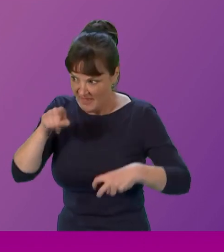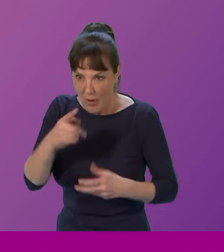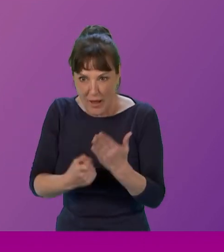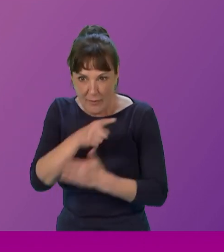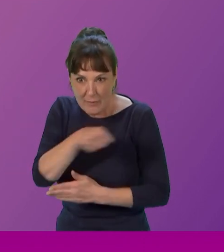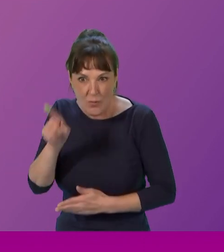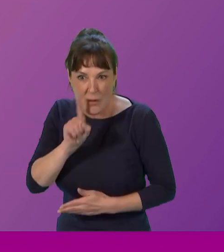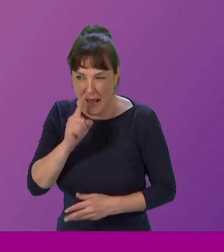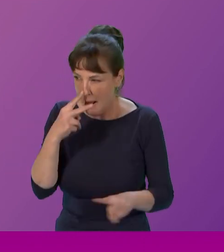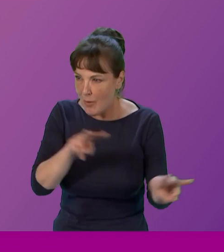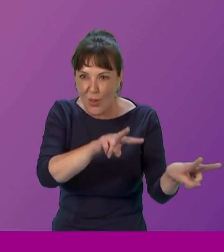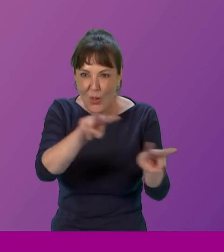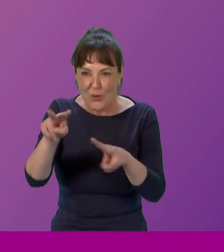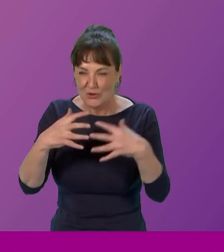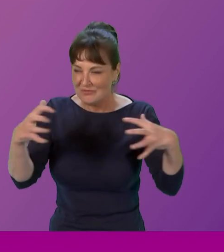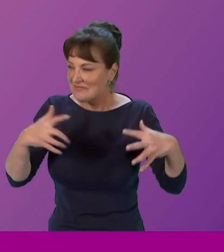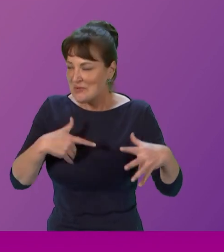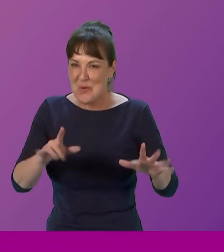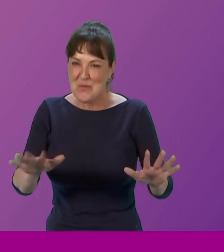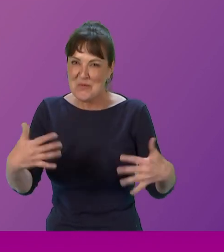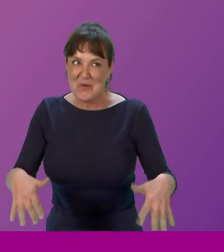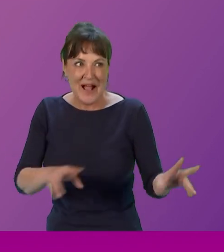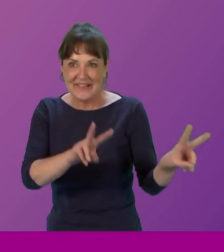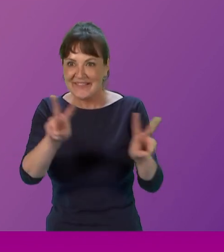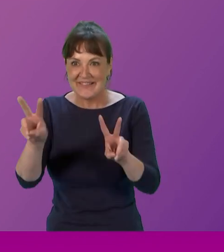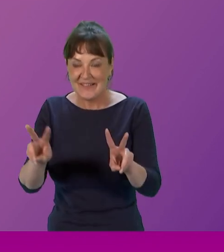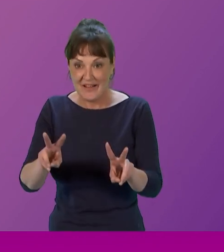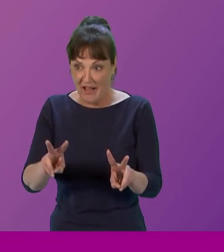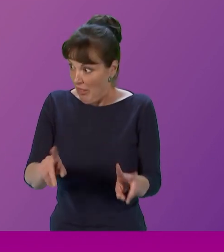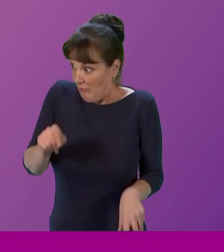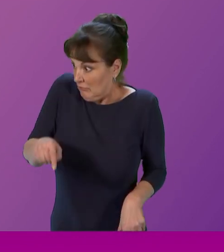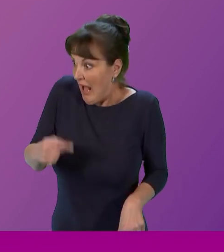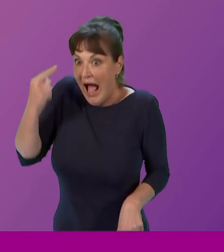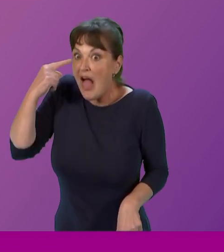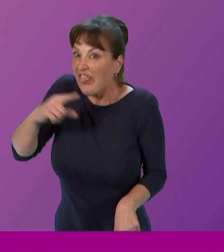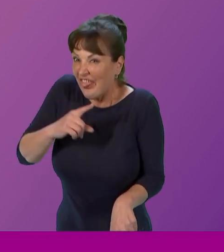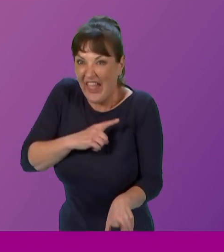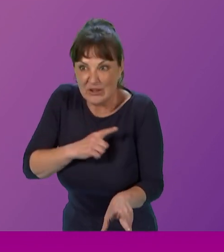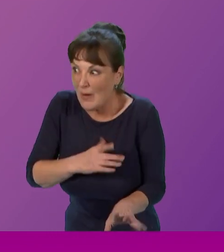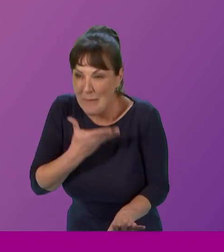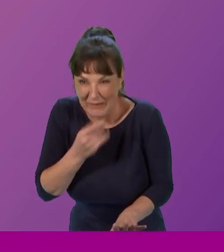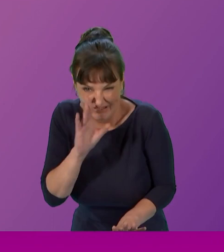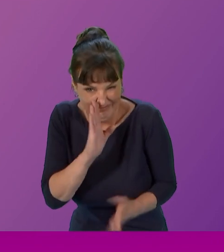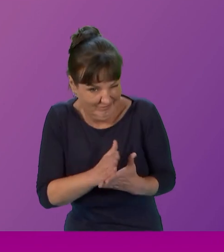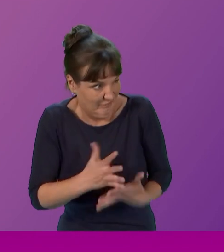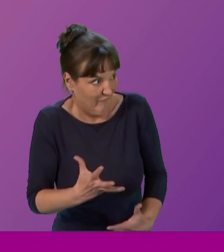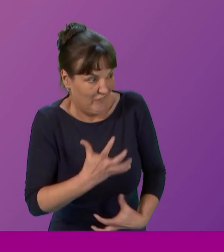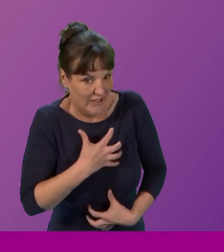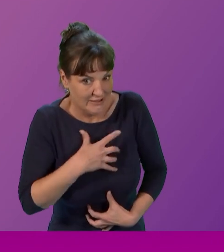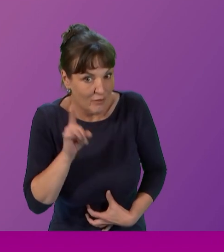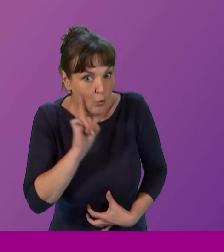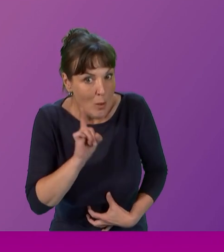magnificent. And I think that this is why men are afraid of women when they gather and talk.